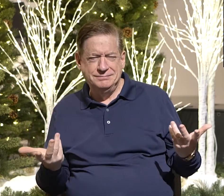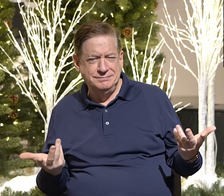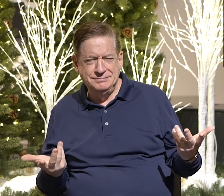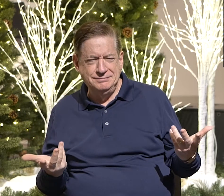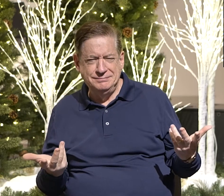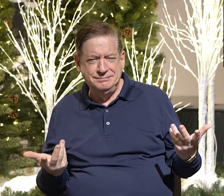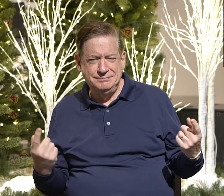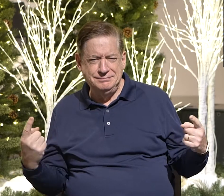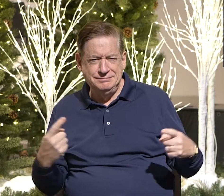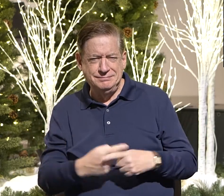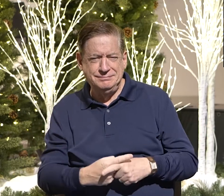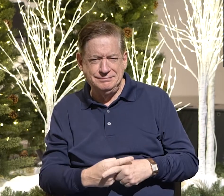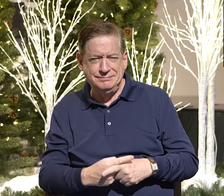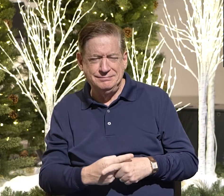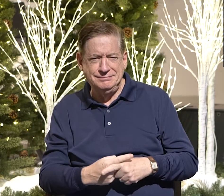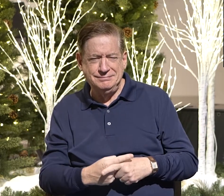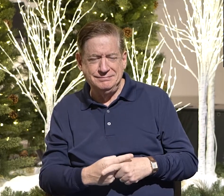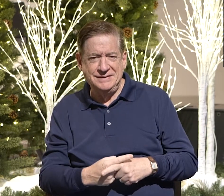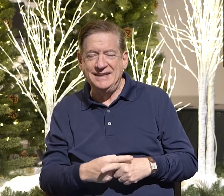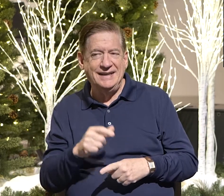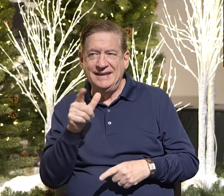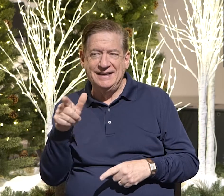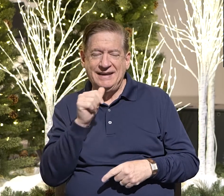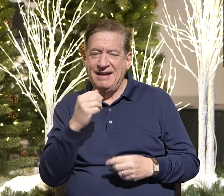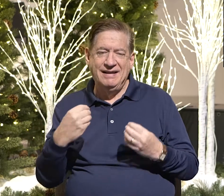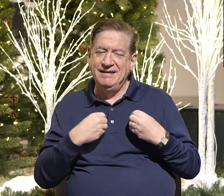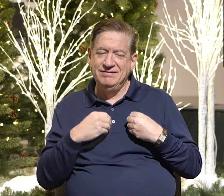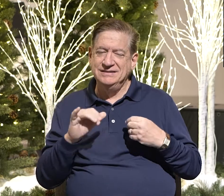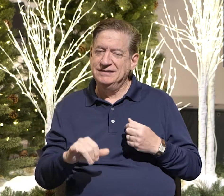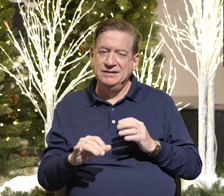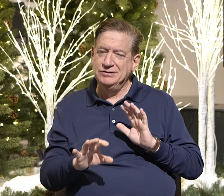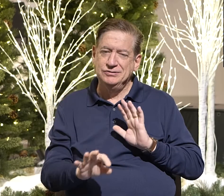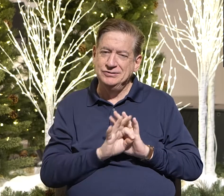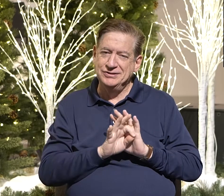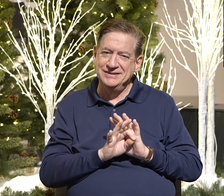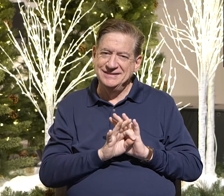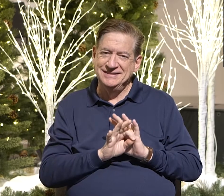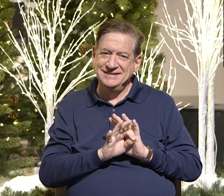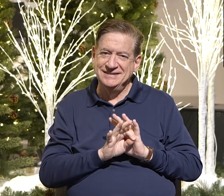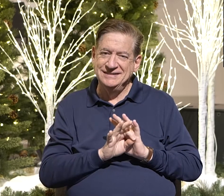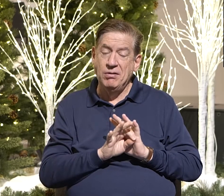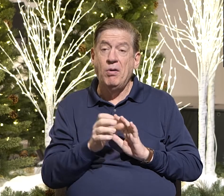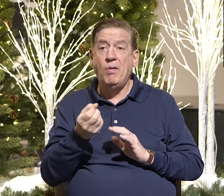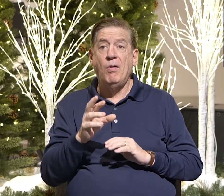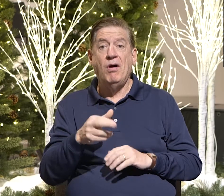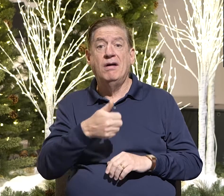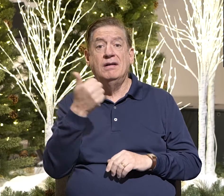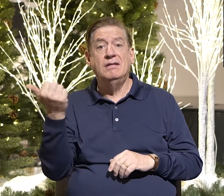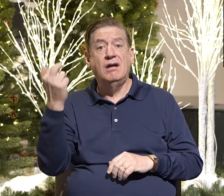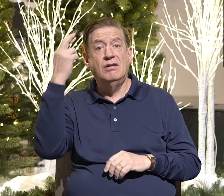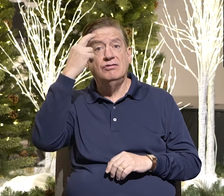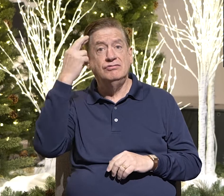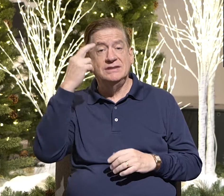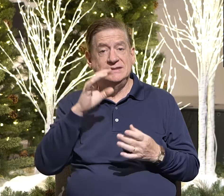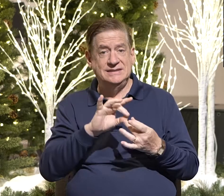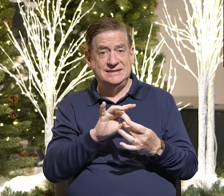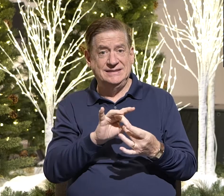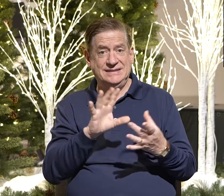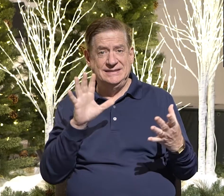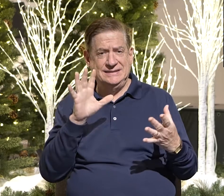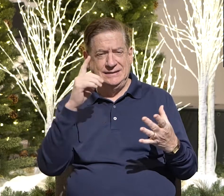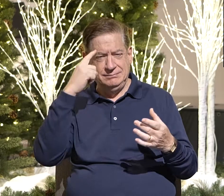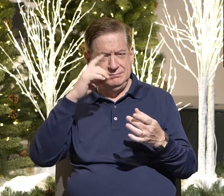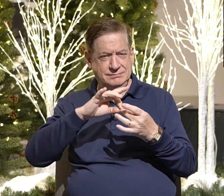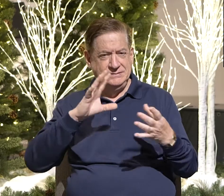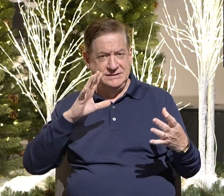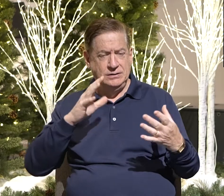So he doesn't give us that choice. Or another reason for the disconnect is